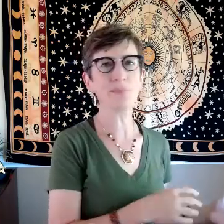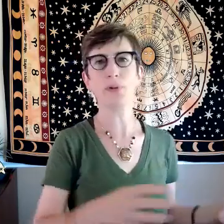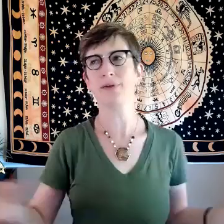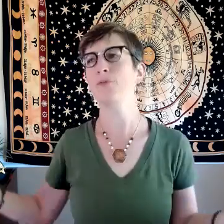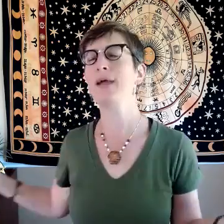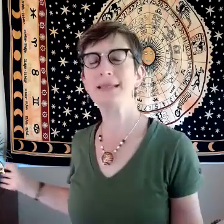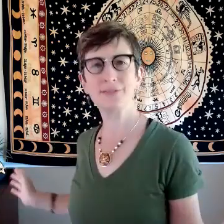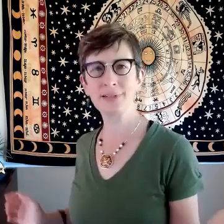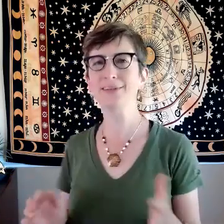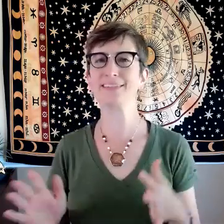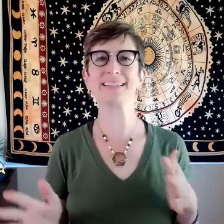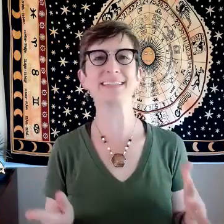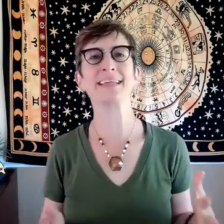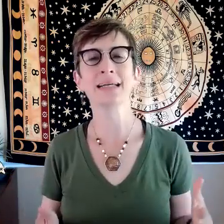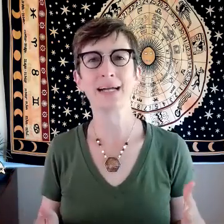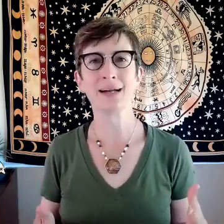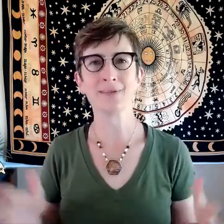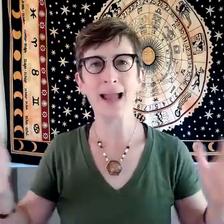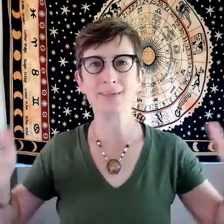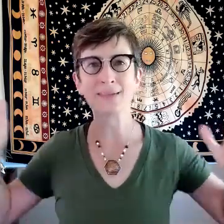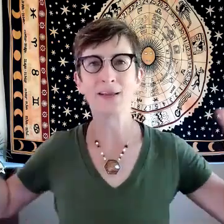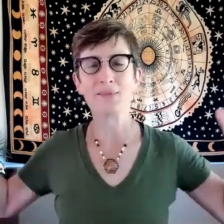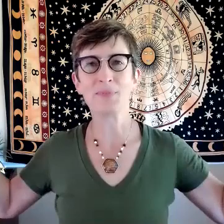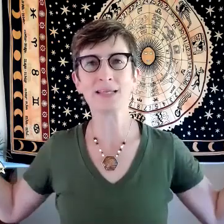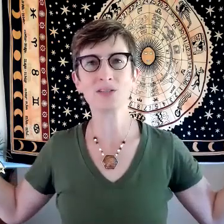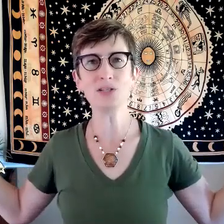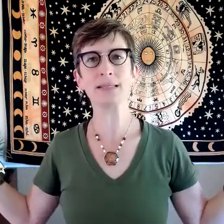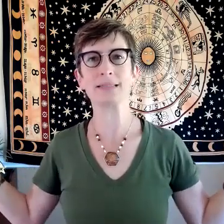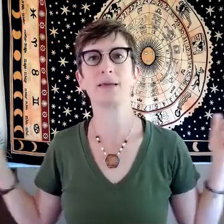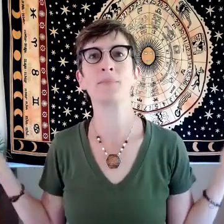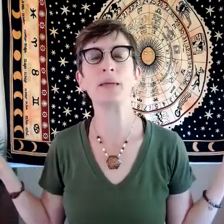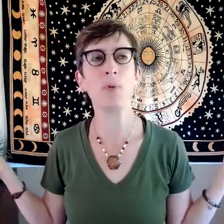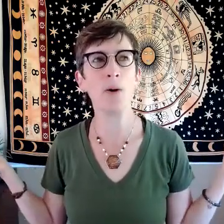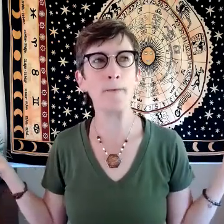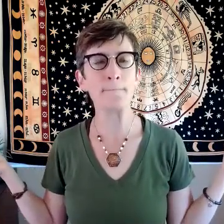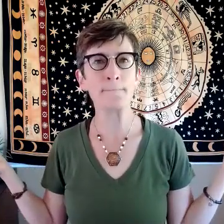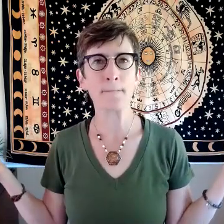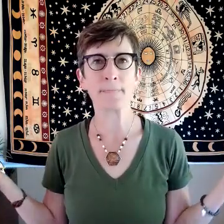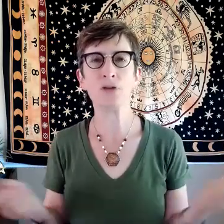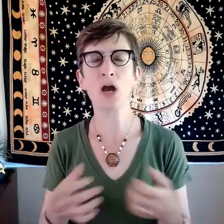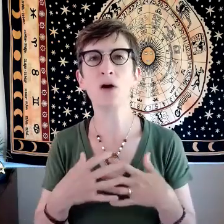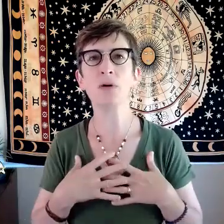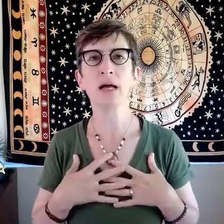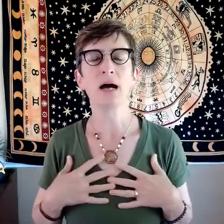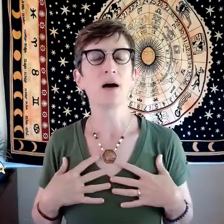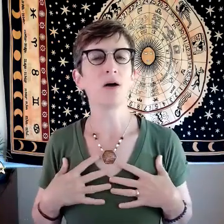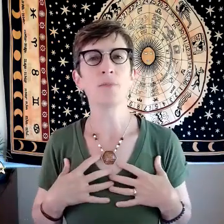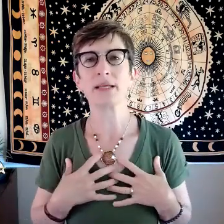people who have way different energies around being a student some people you know oh my